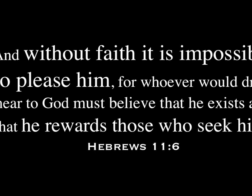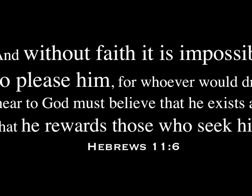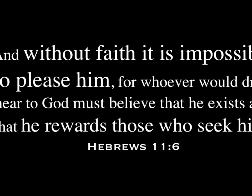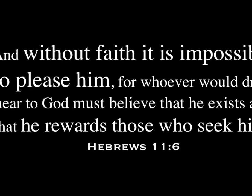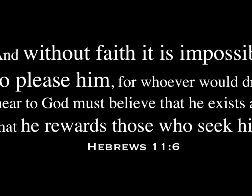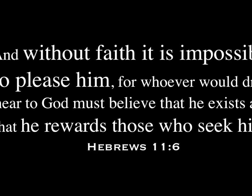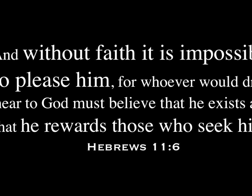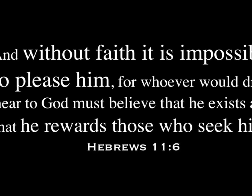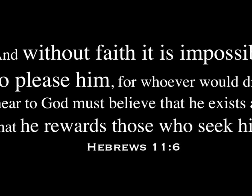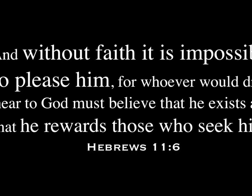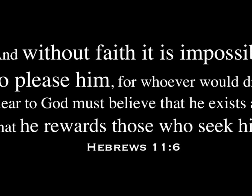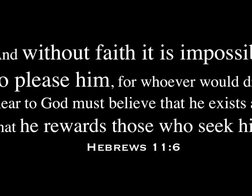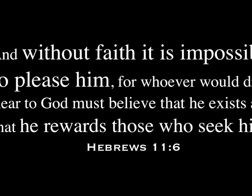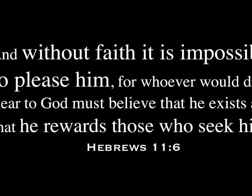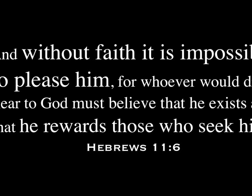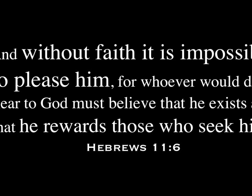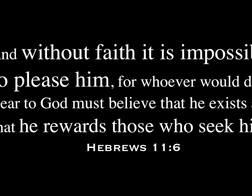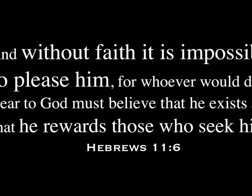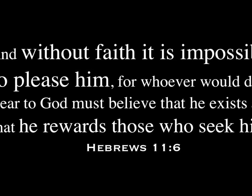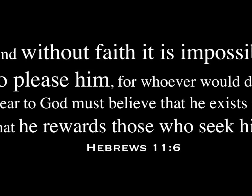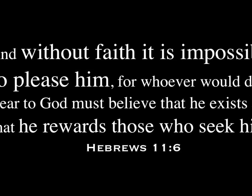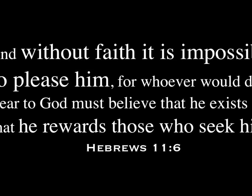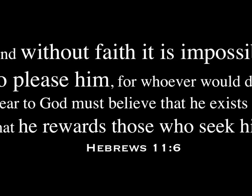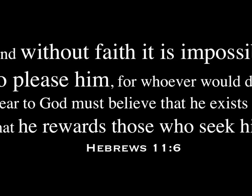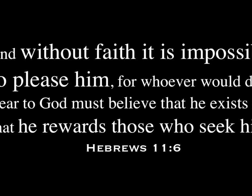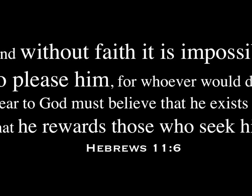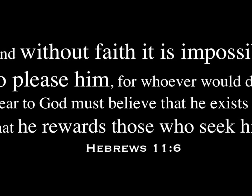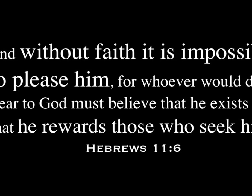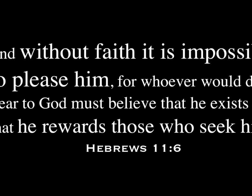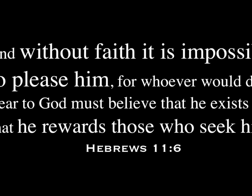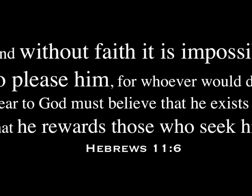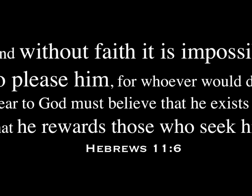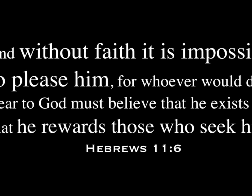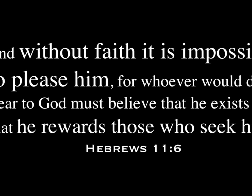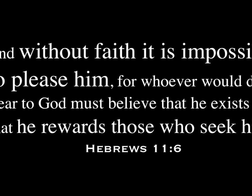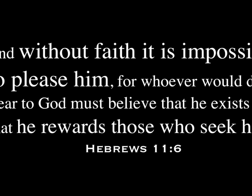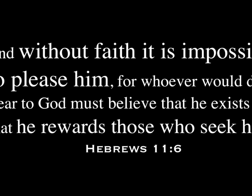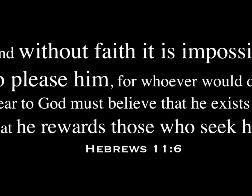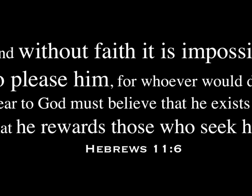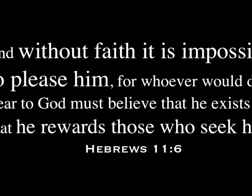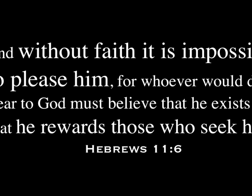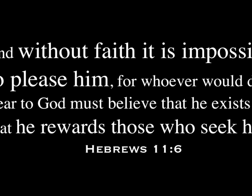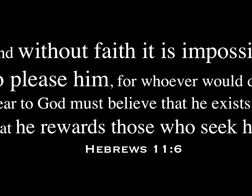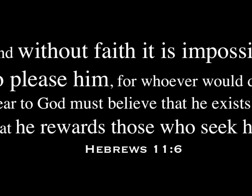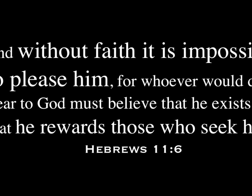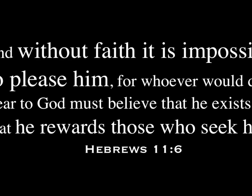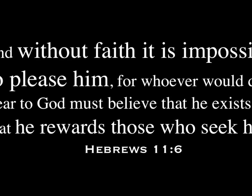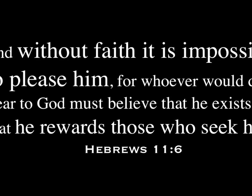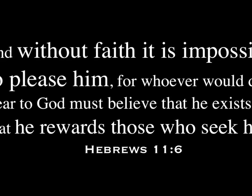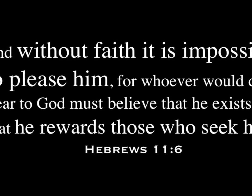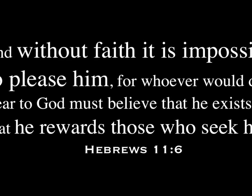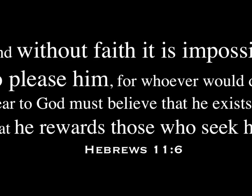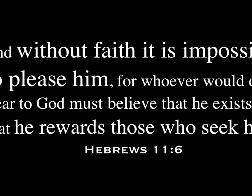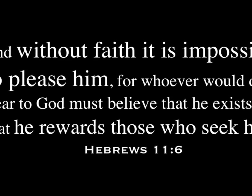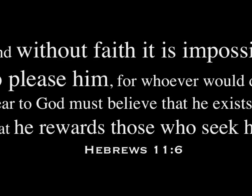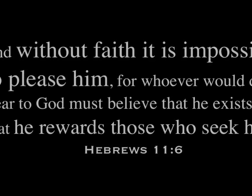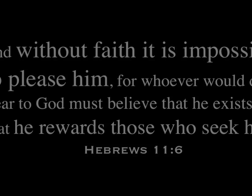please Him. For whoever would draw near to God must believe that He exists and that He rewards those who seek Him.